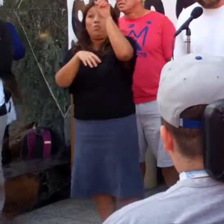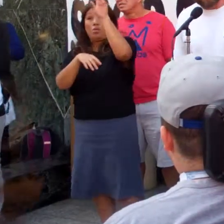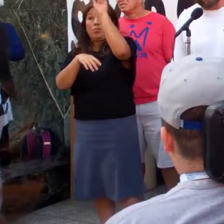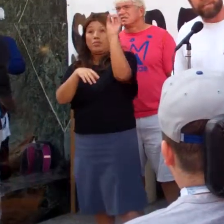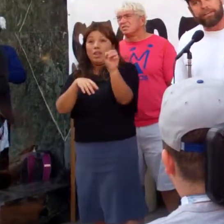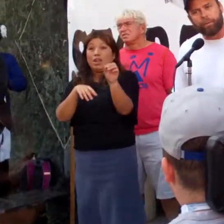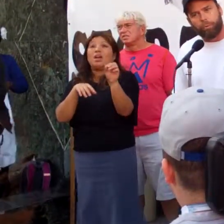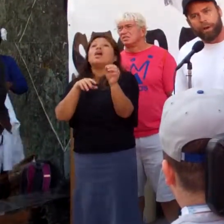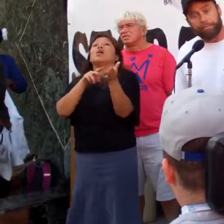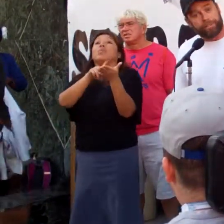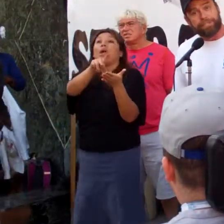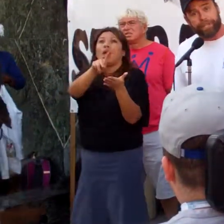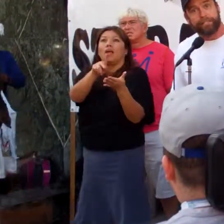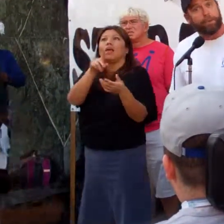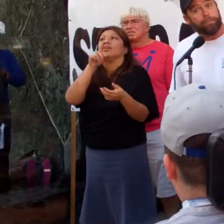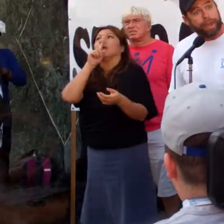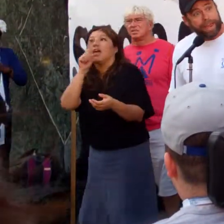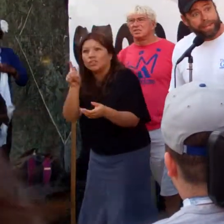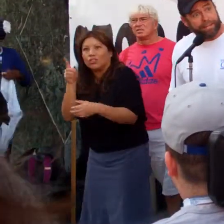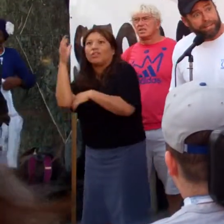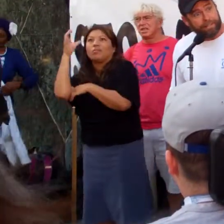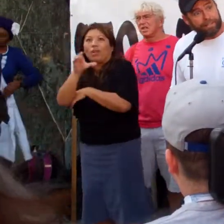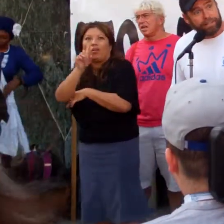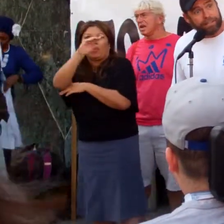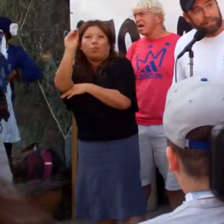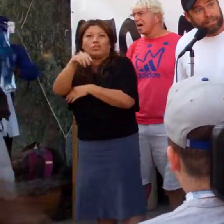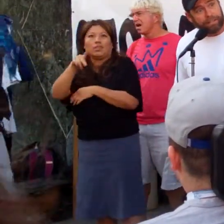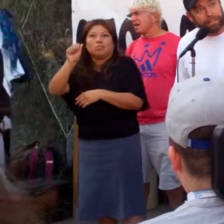making the 1% pay.